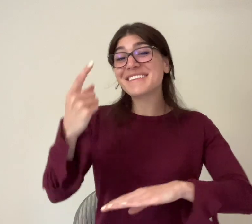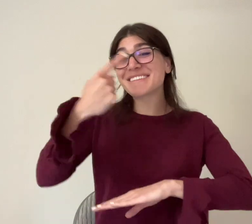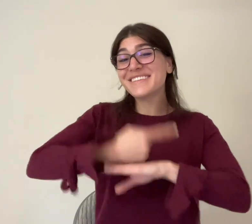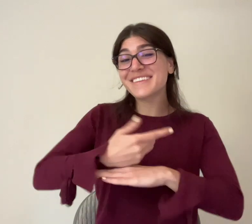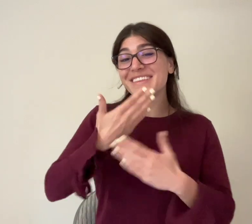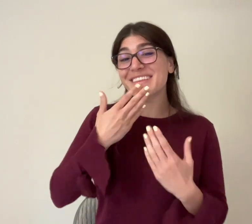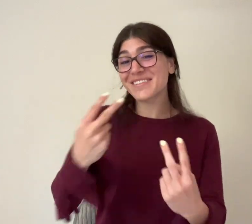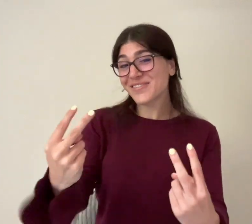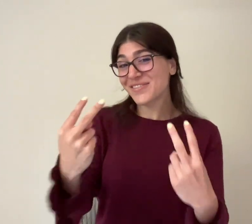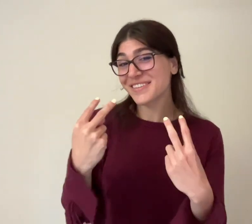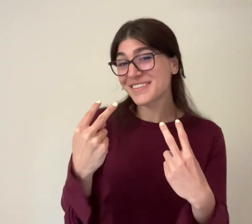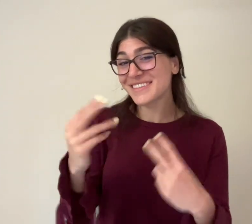Have a wonderful day, and thank you for watching.